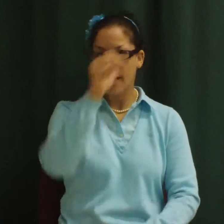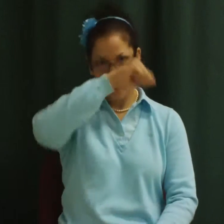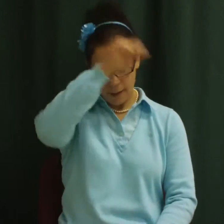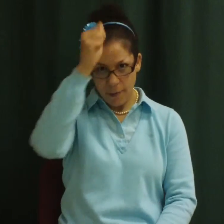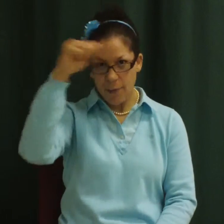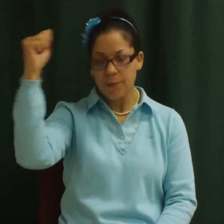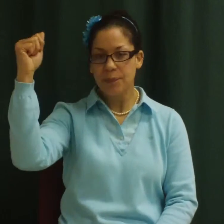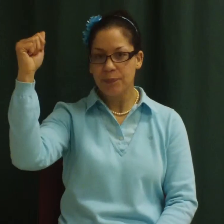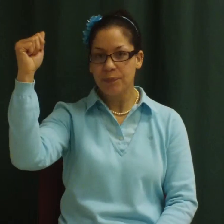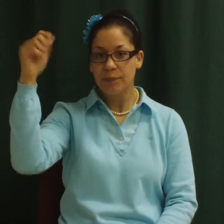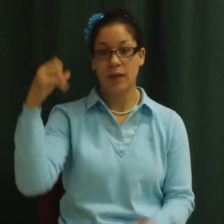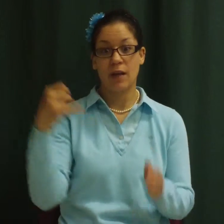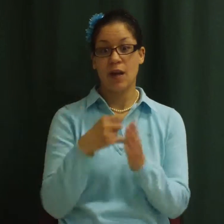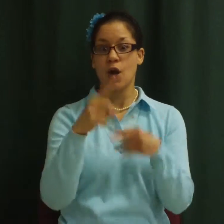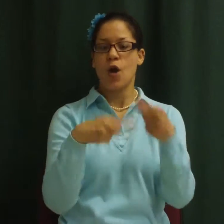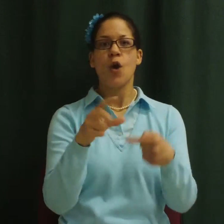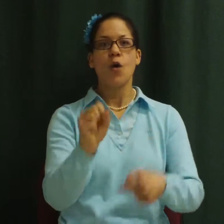It goes up into the sky.